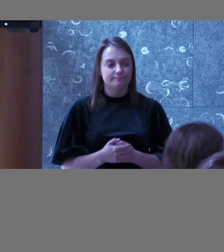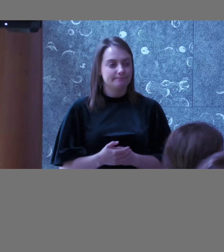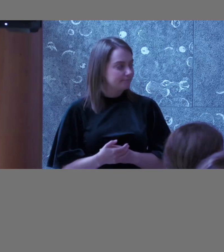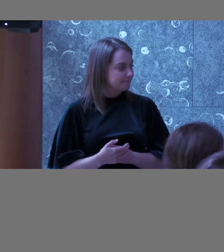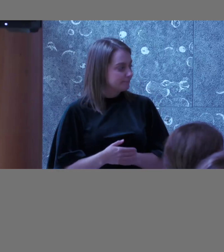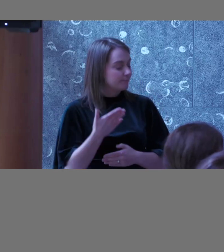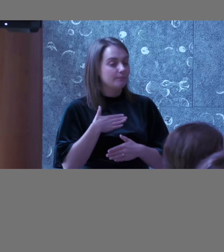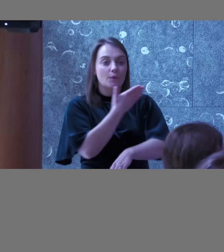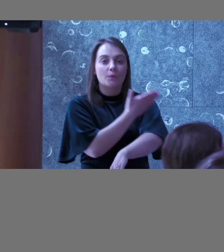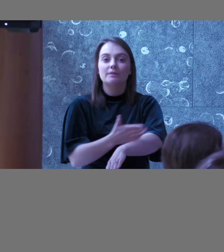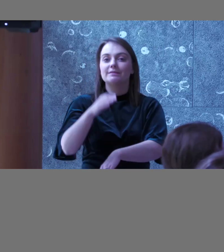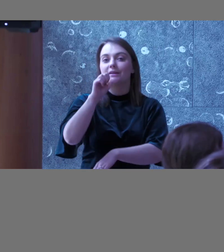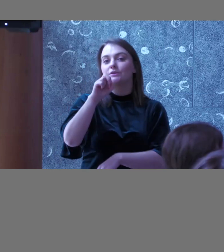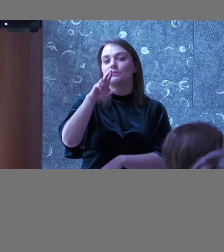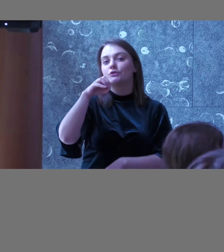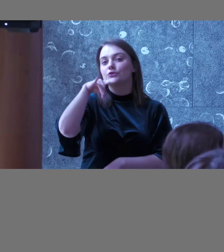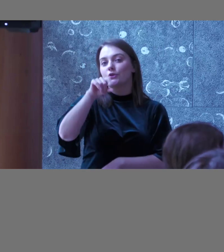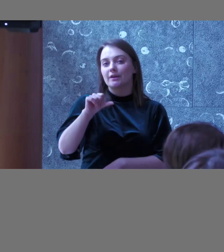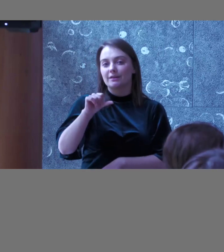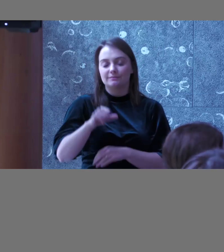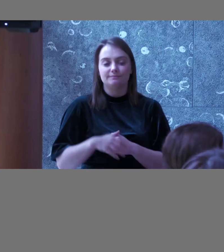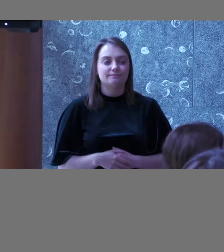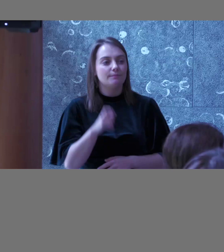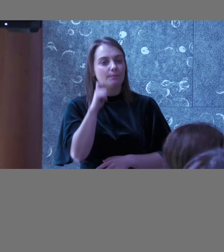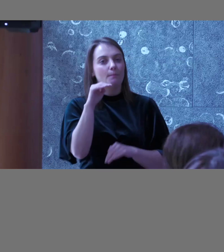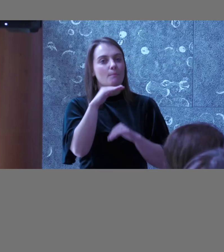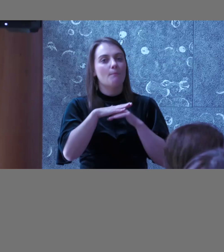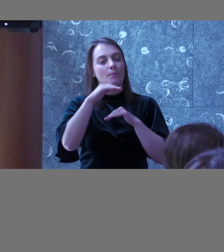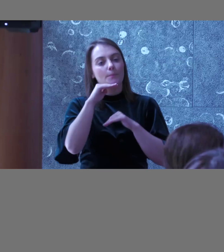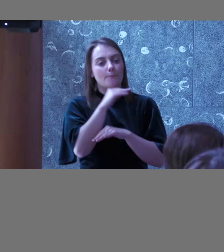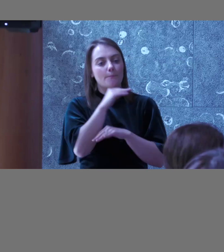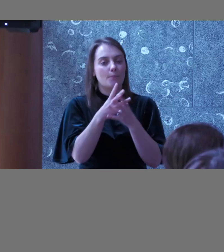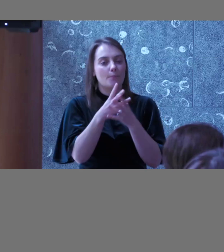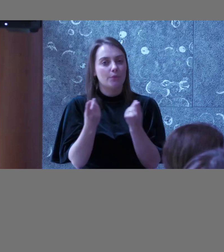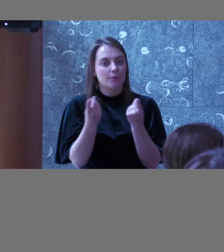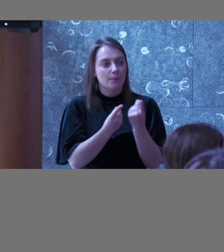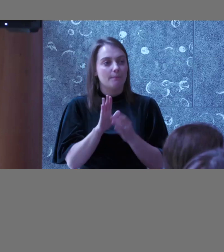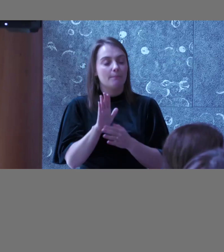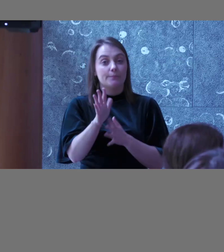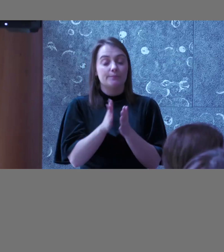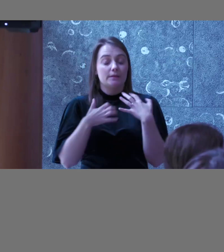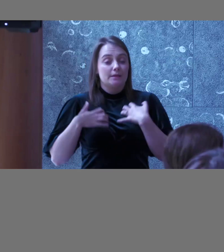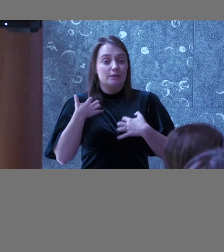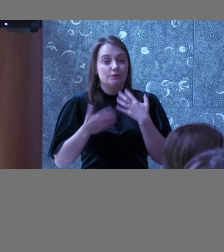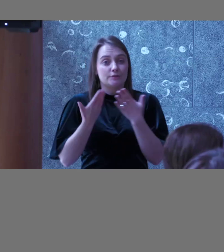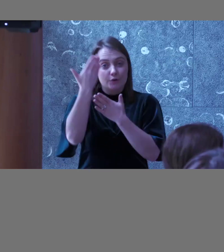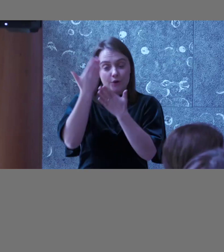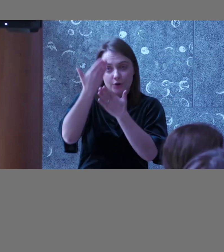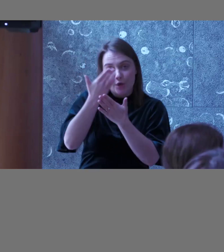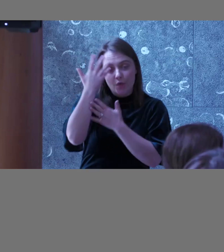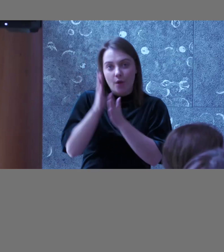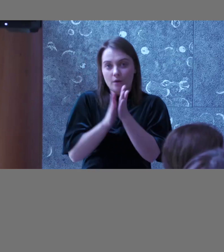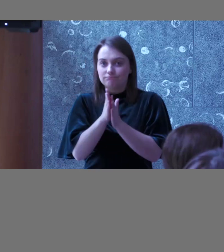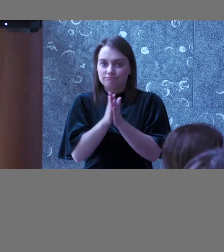shall we start with you I'll take that I think the most important thing is to just be interested in learning and have that enthusiasm